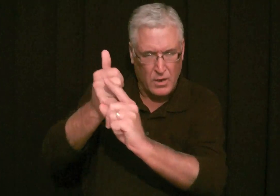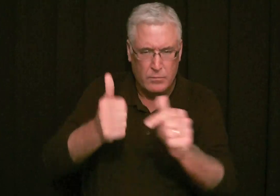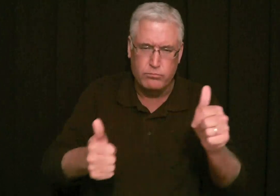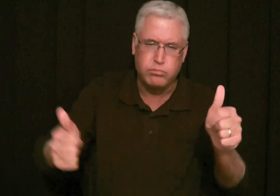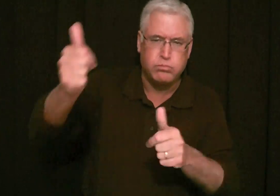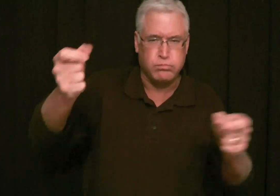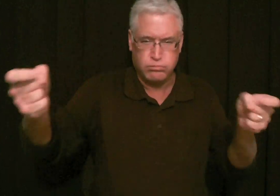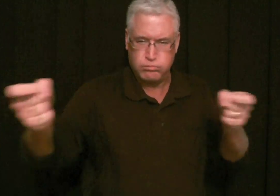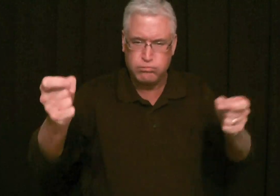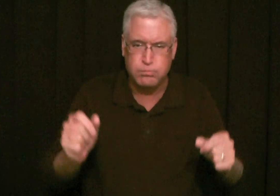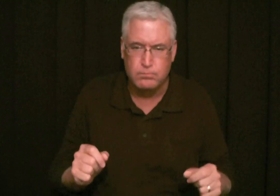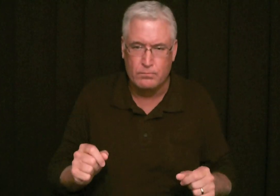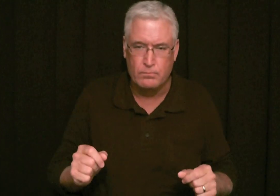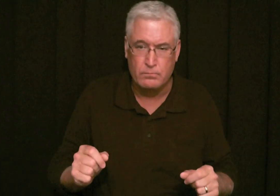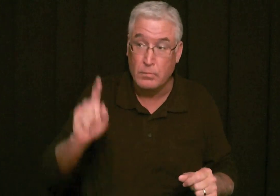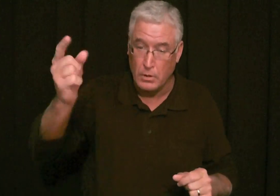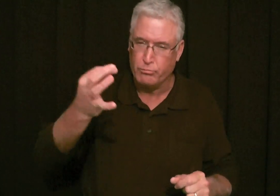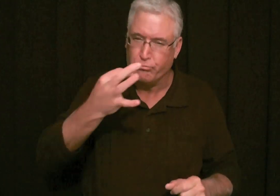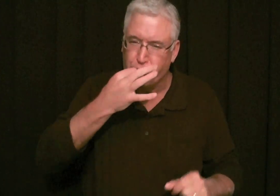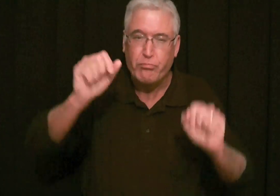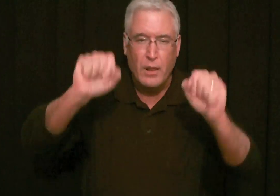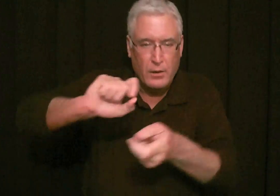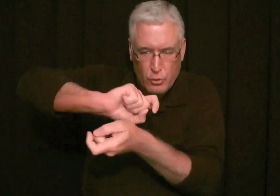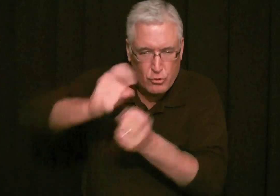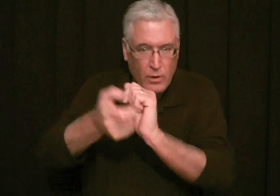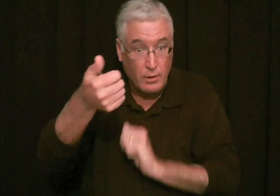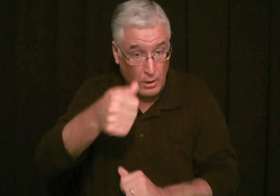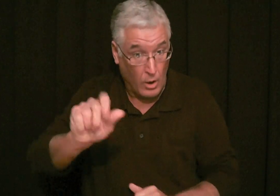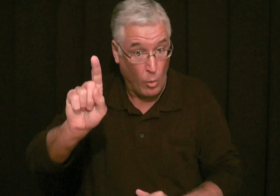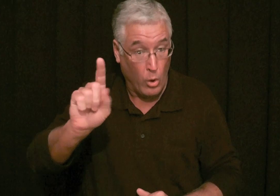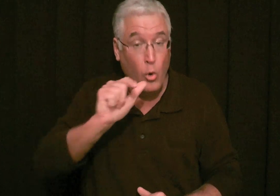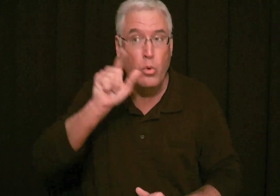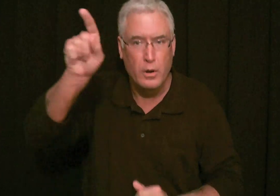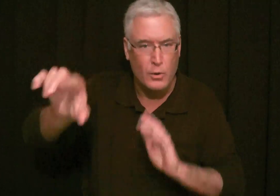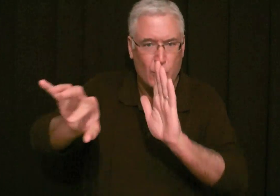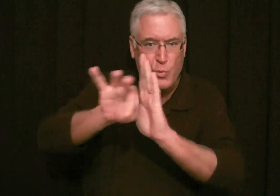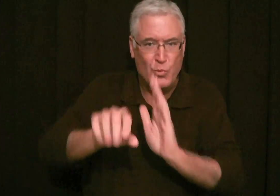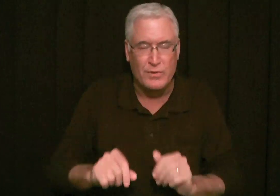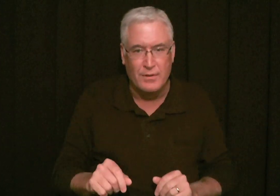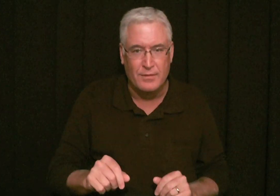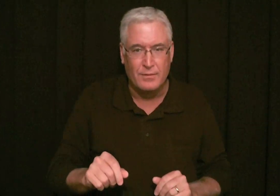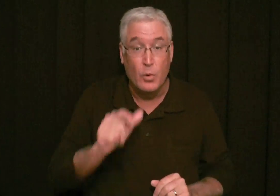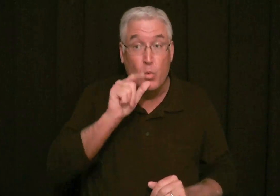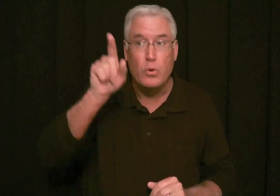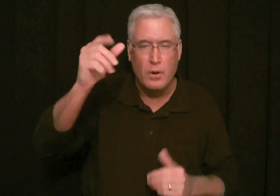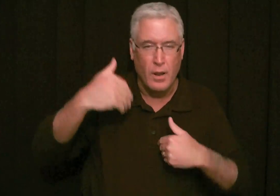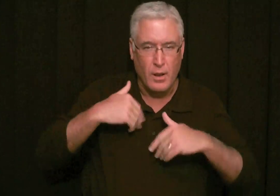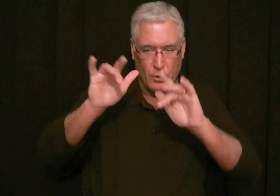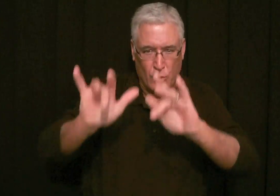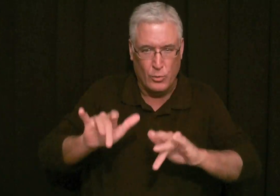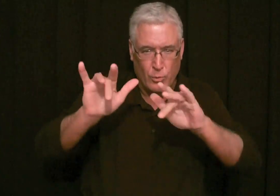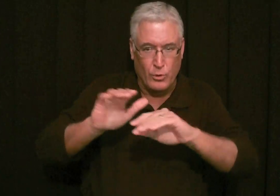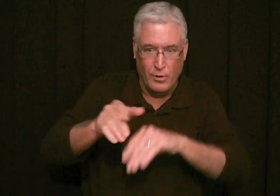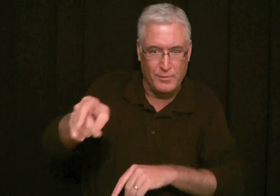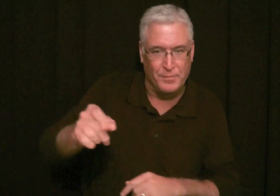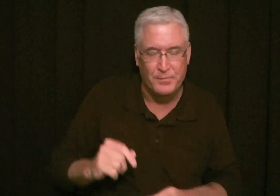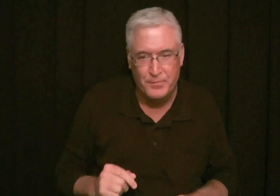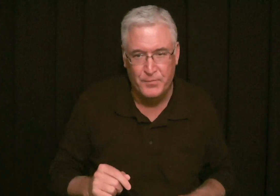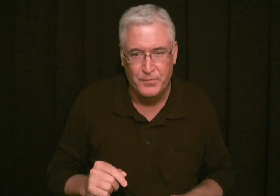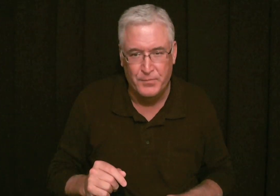secondly, God himself is sovereign. He could change anyone whom he chooses, anyone whom he has